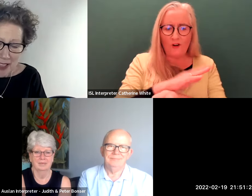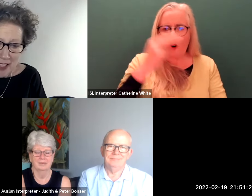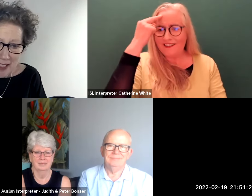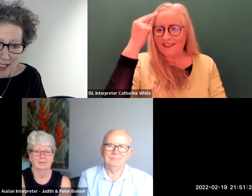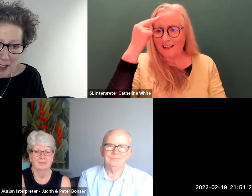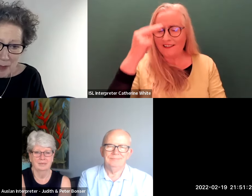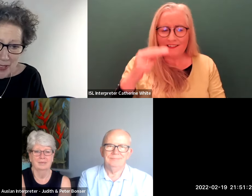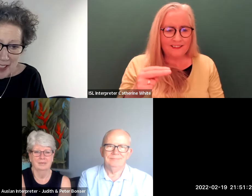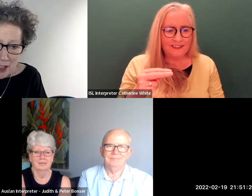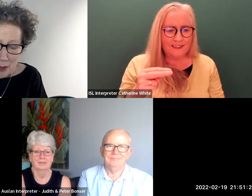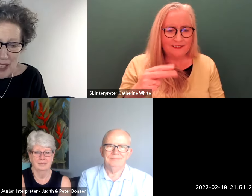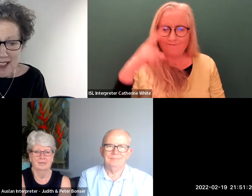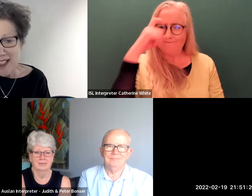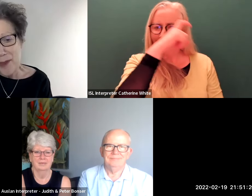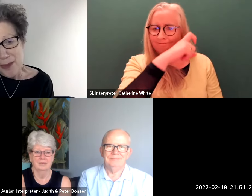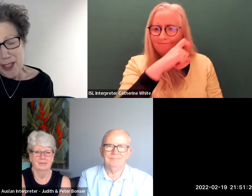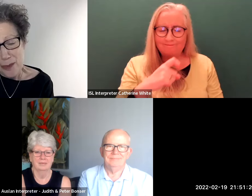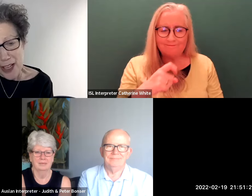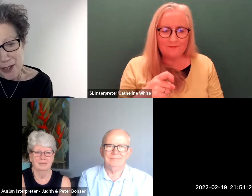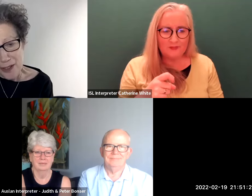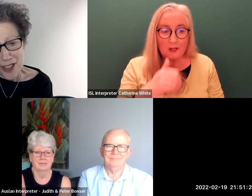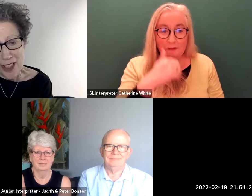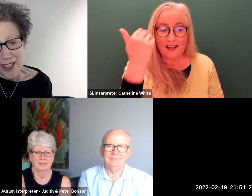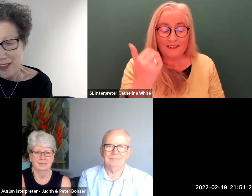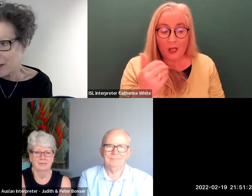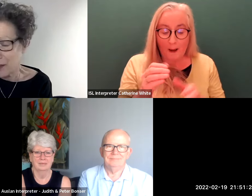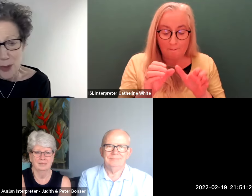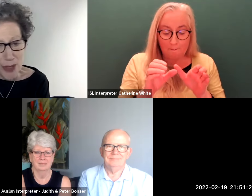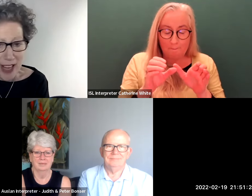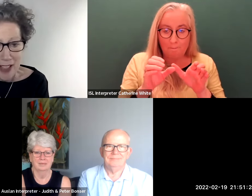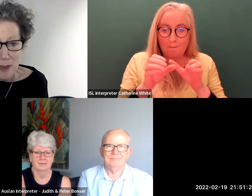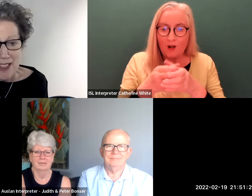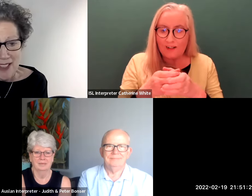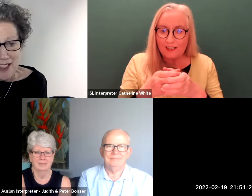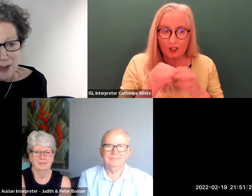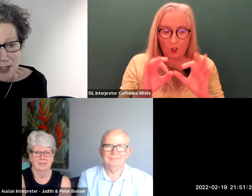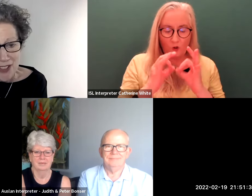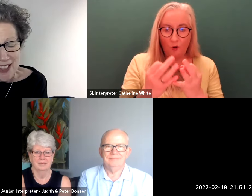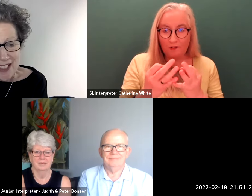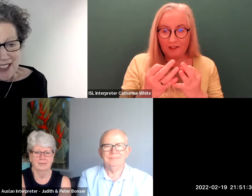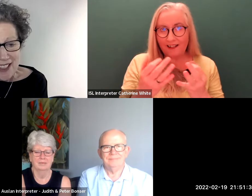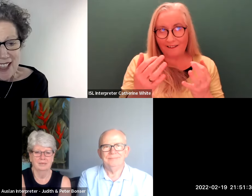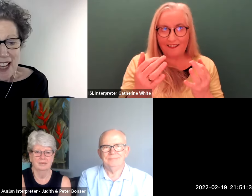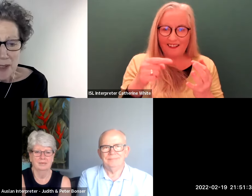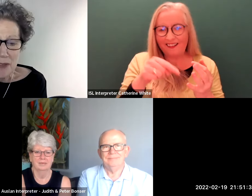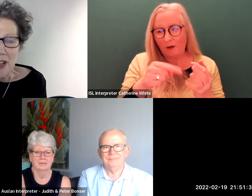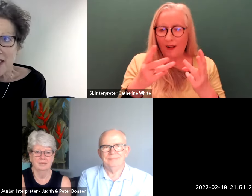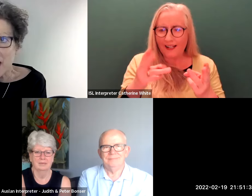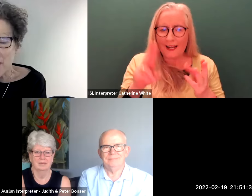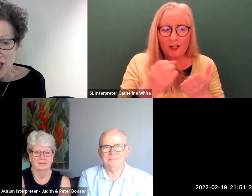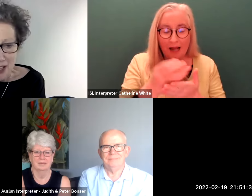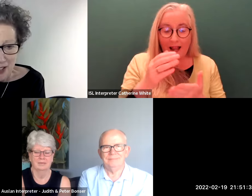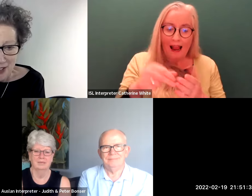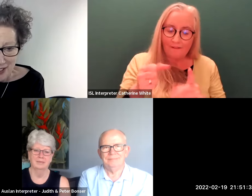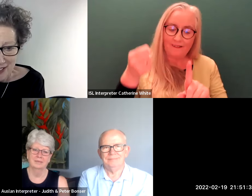difficulties because it seems to me that minority groups for lack of a better description have to fight